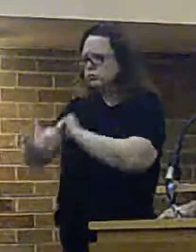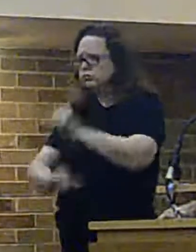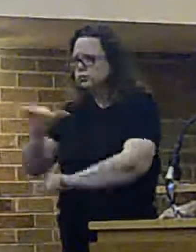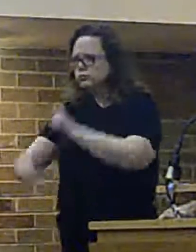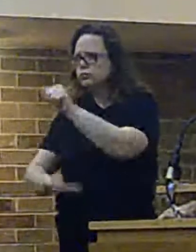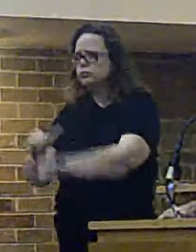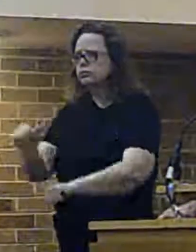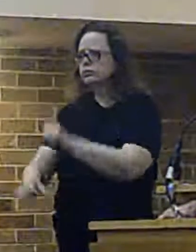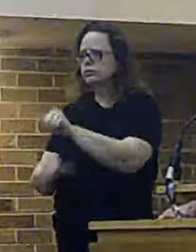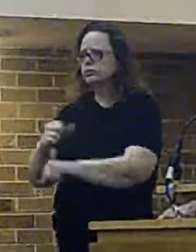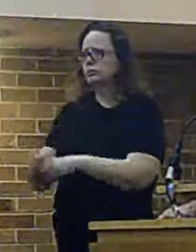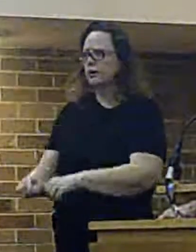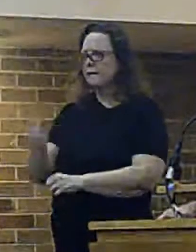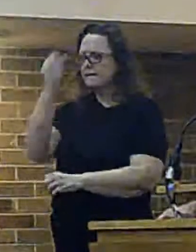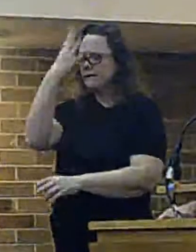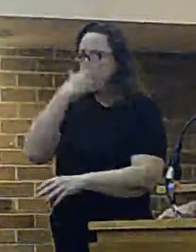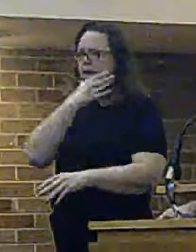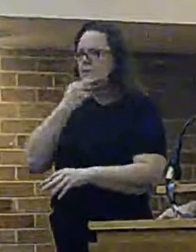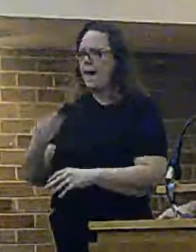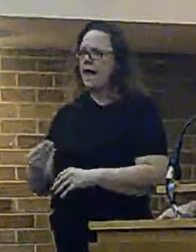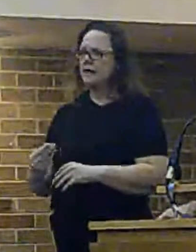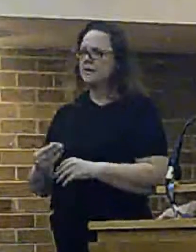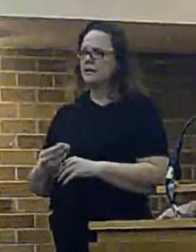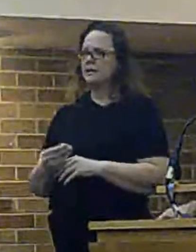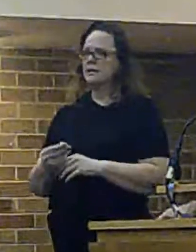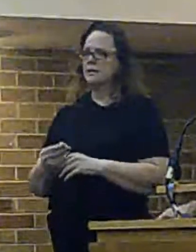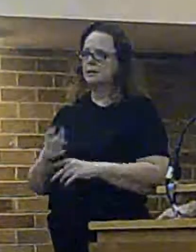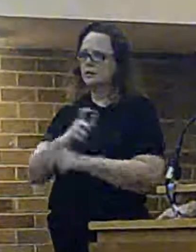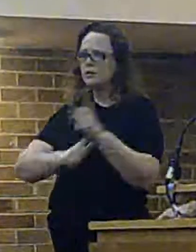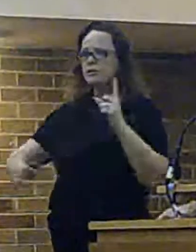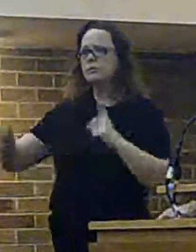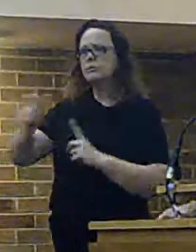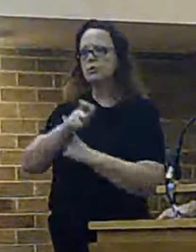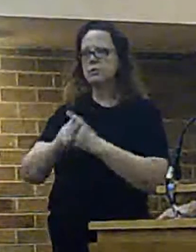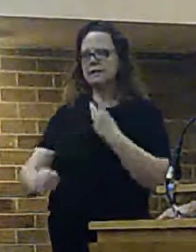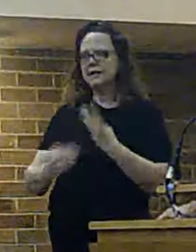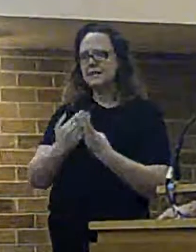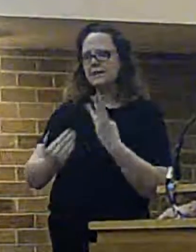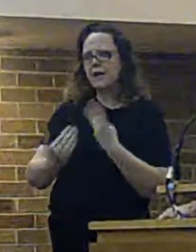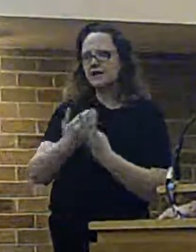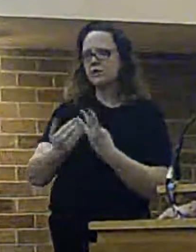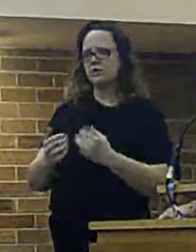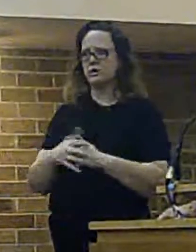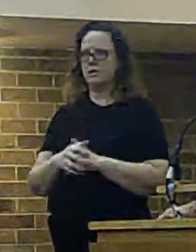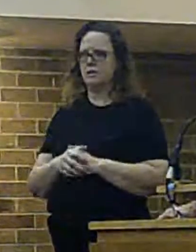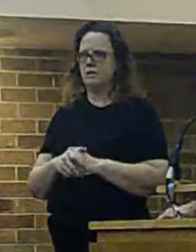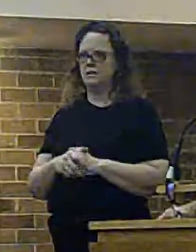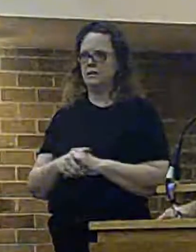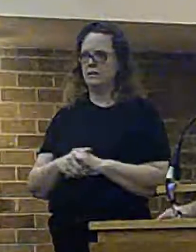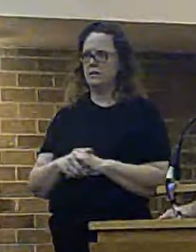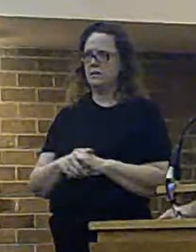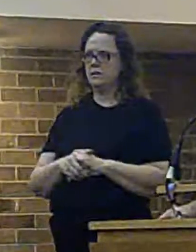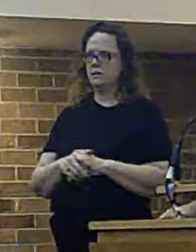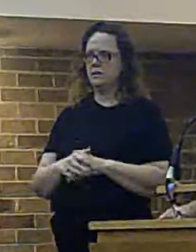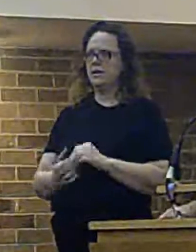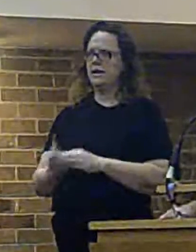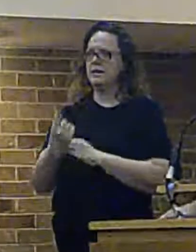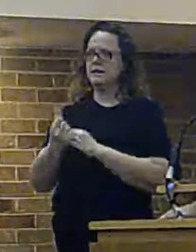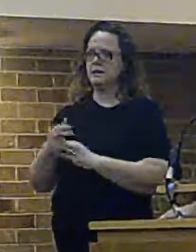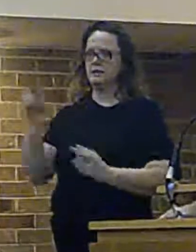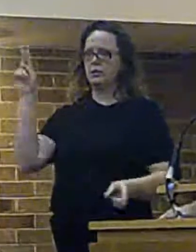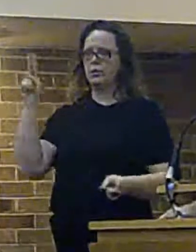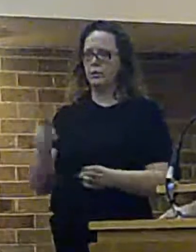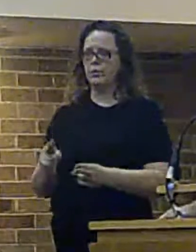of firefighters and their community safety interventions. There have significant reductions in incidents over the last decade,